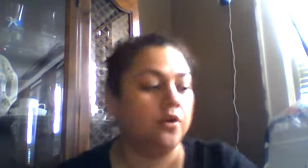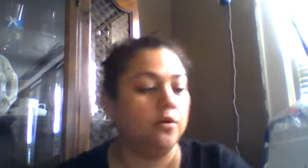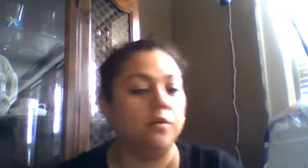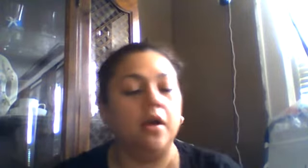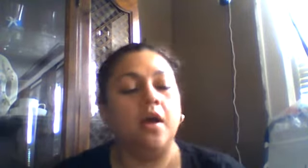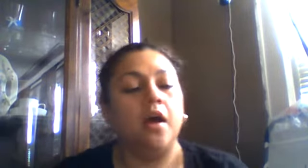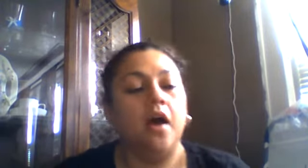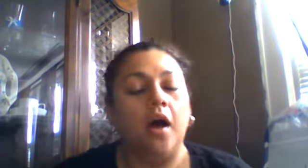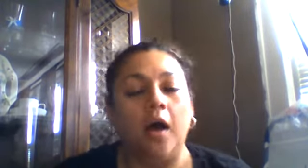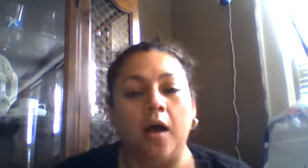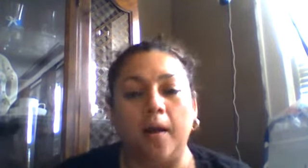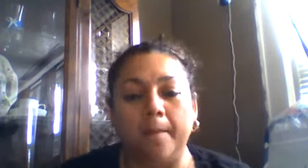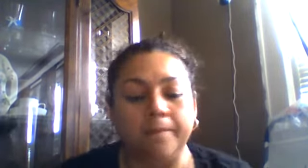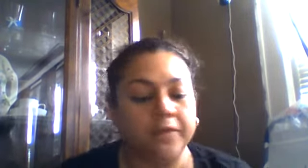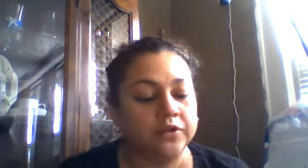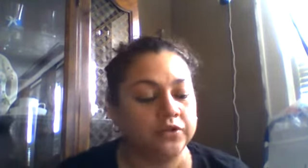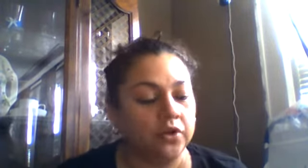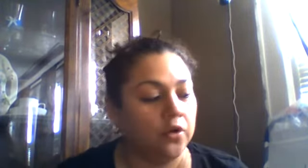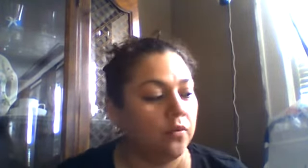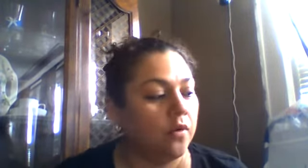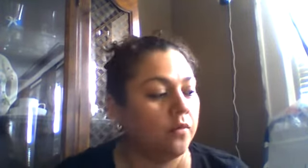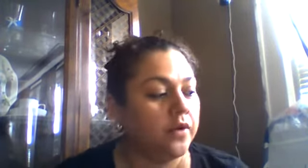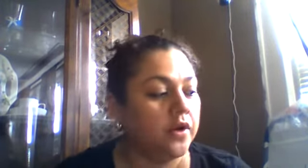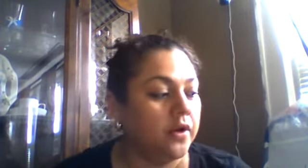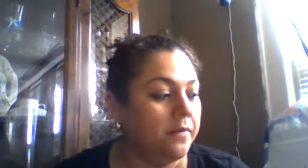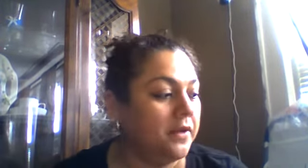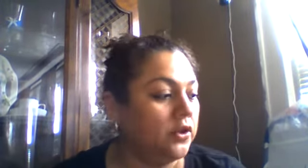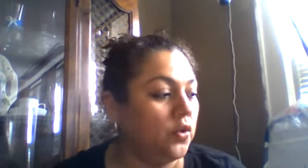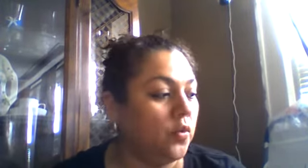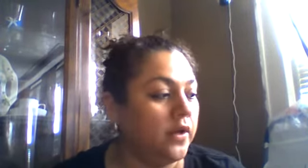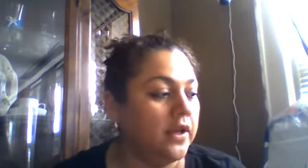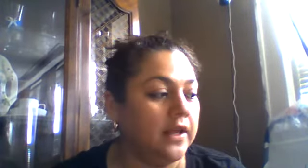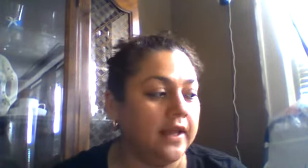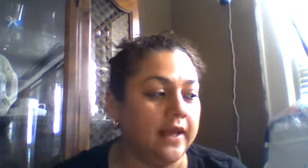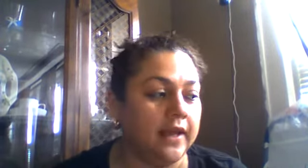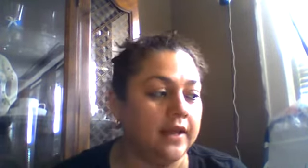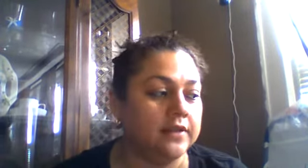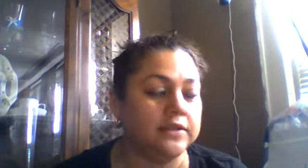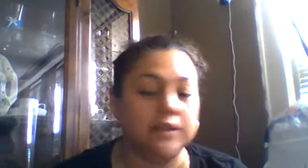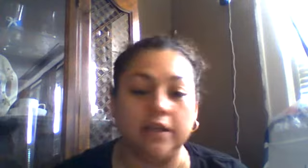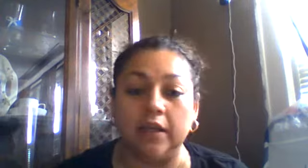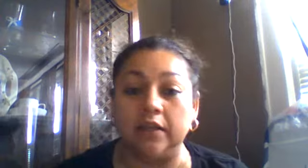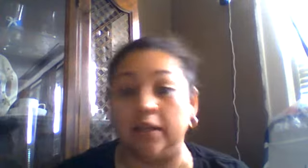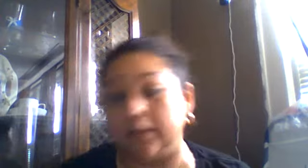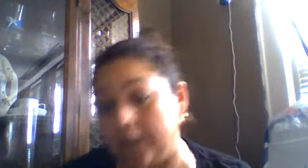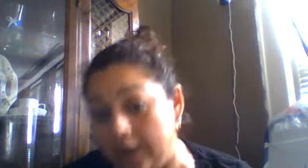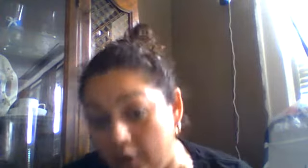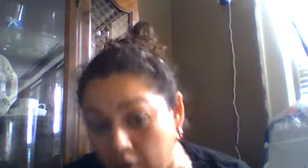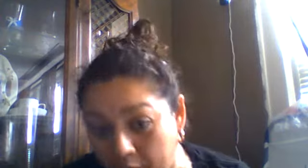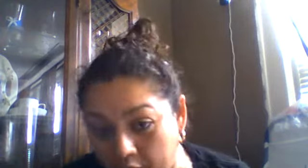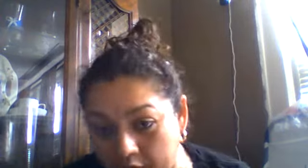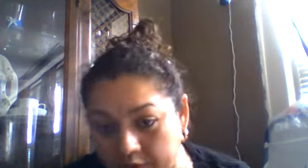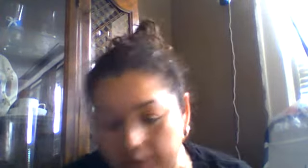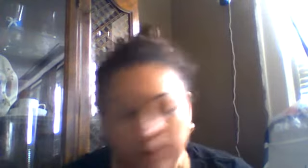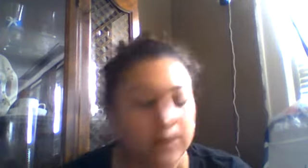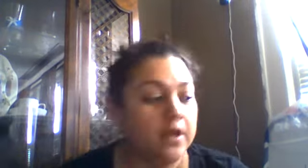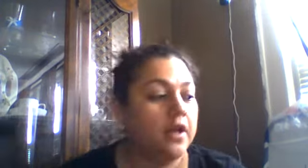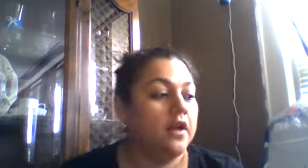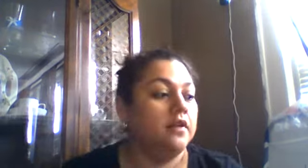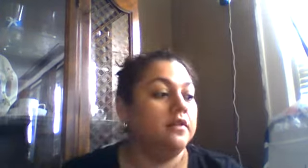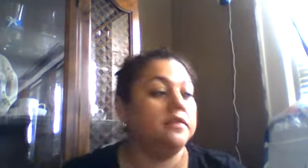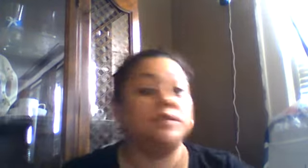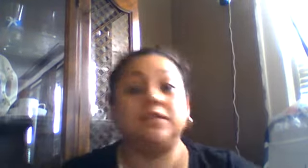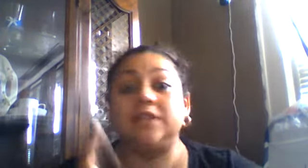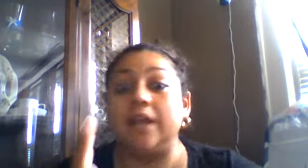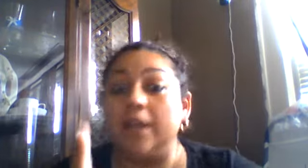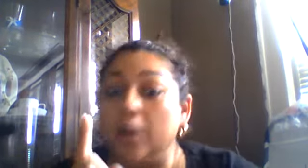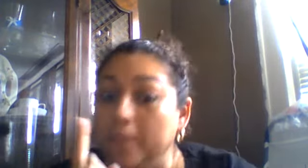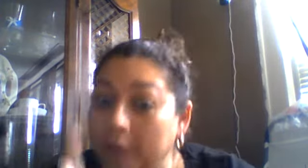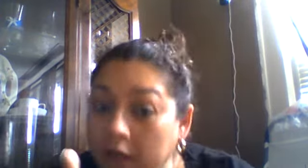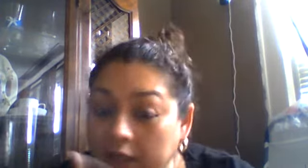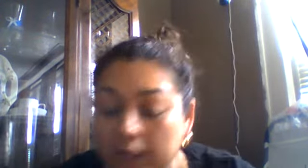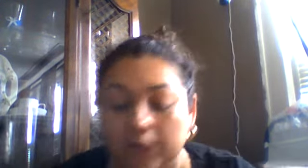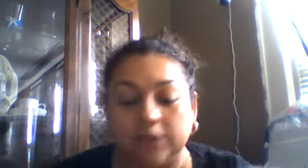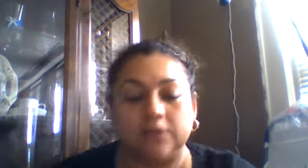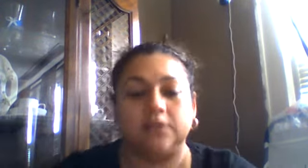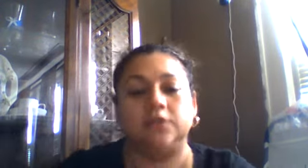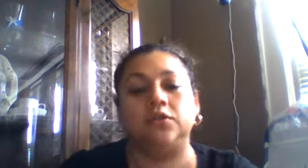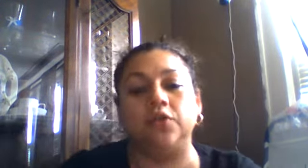know um so what we're going to be doing is singing the 10 little birds 10 little monkeys so